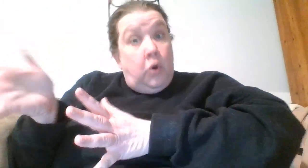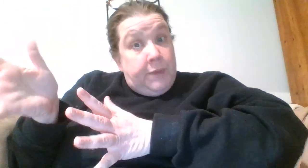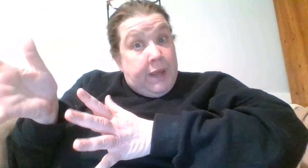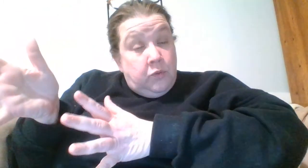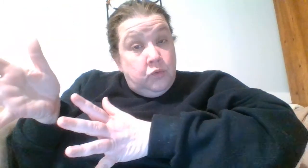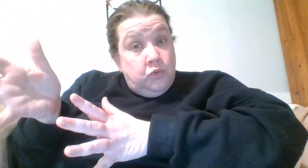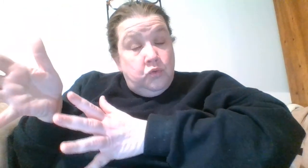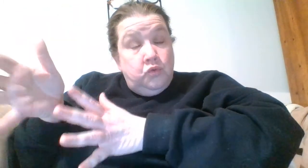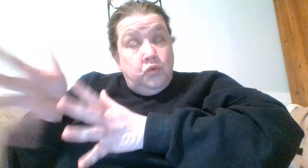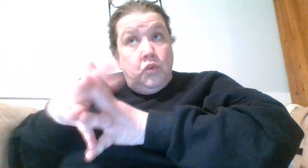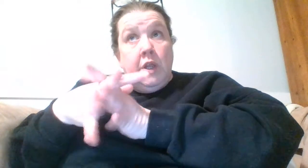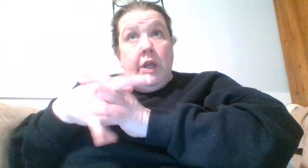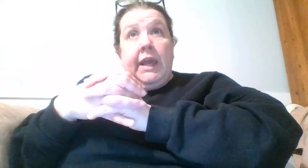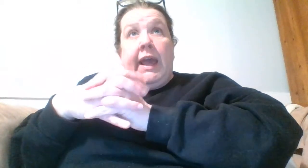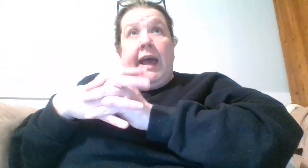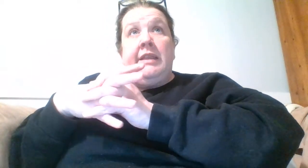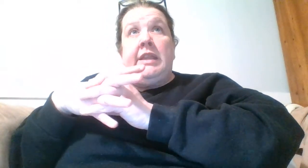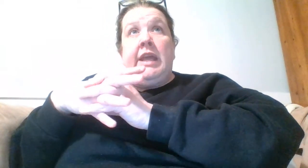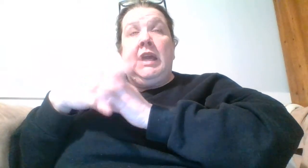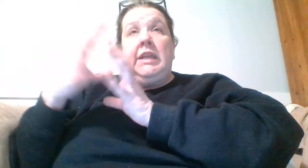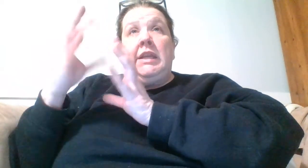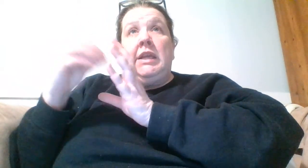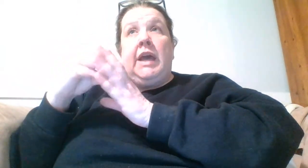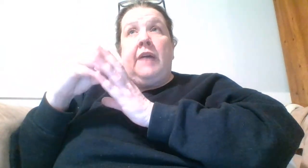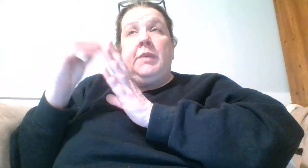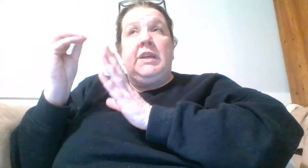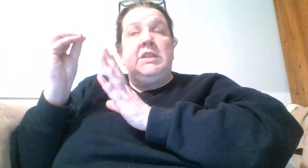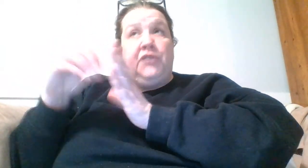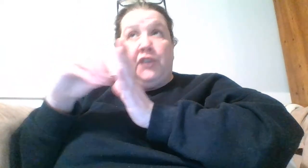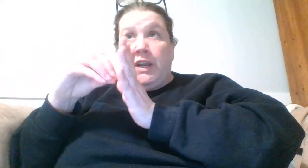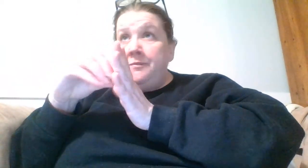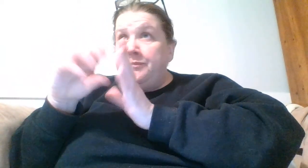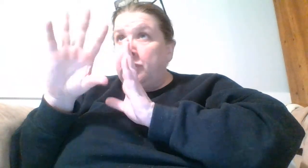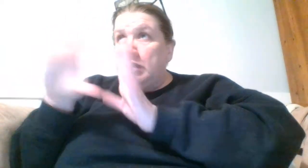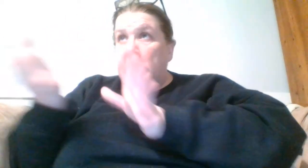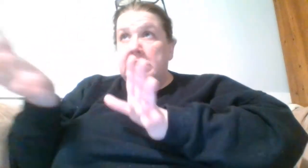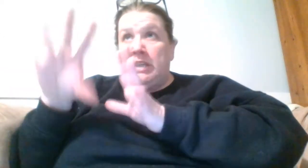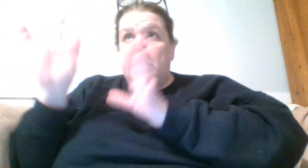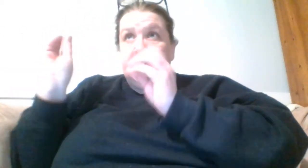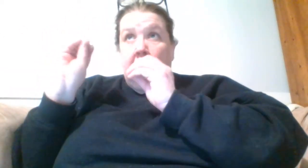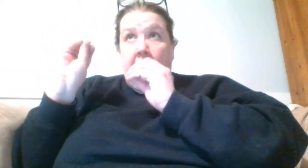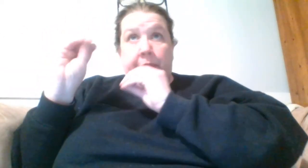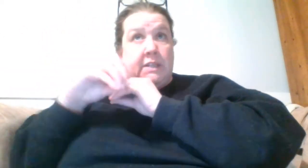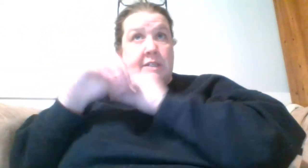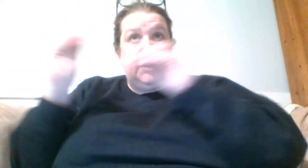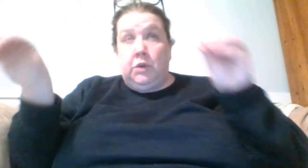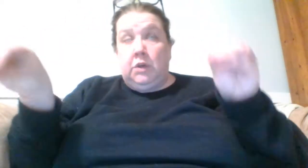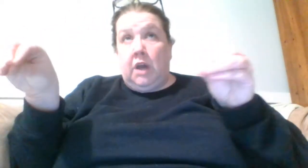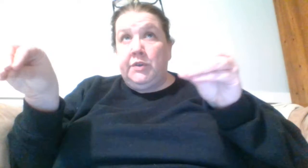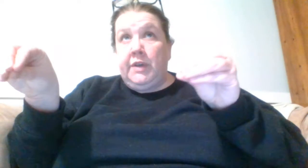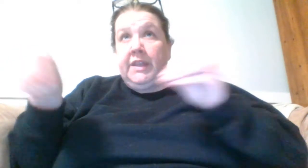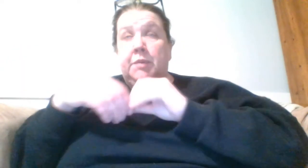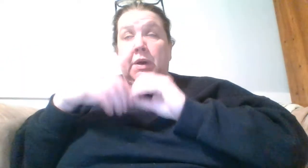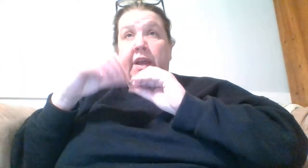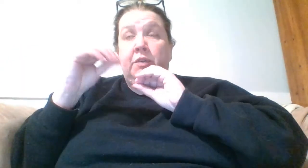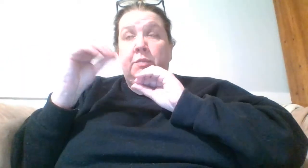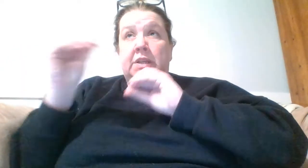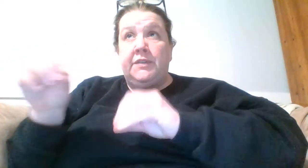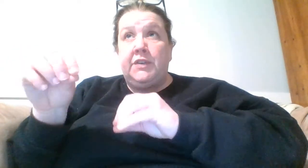home now and they need everybody it's free but let's just start off by this it will cost you nothing but a few minutes of your